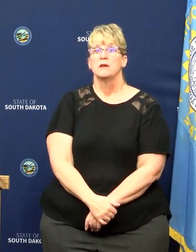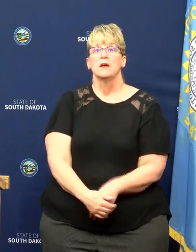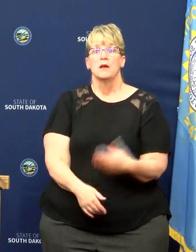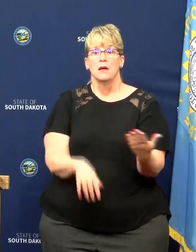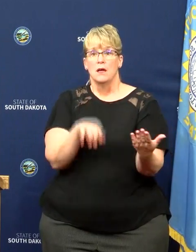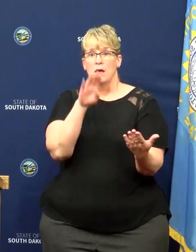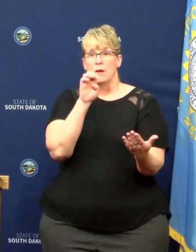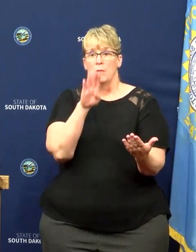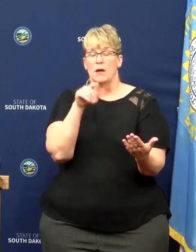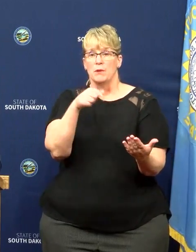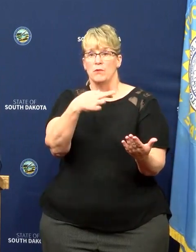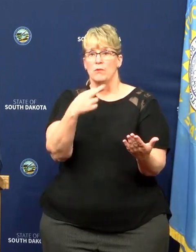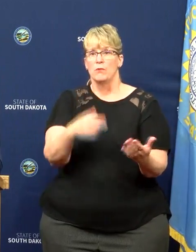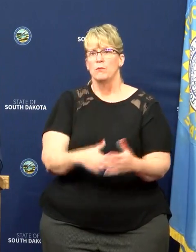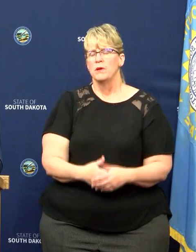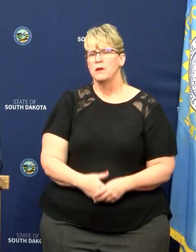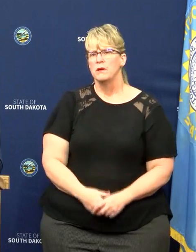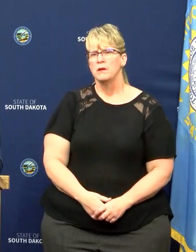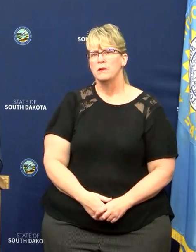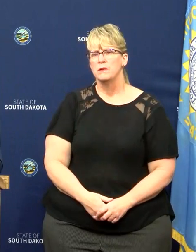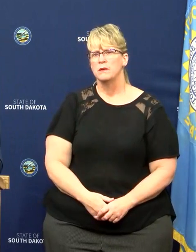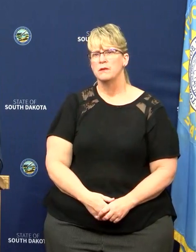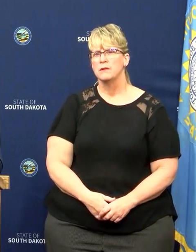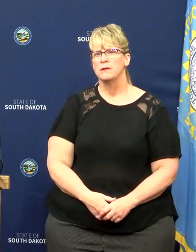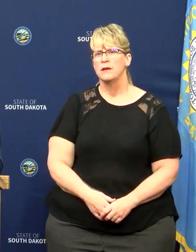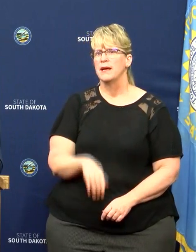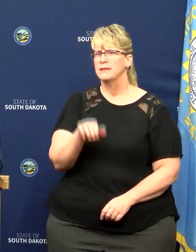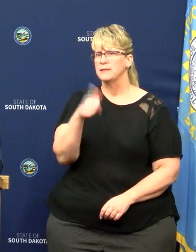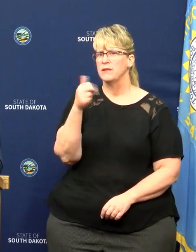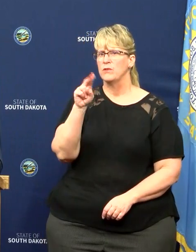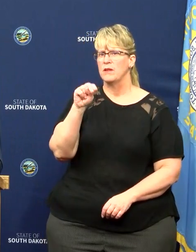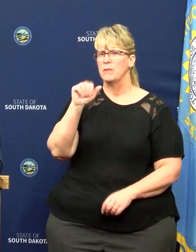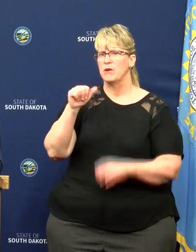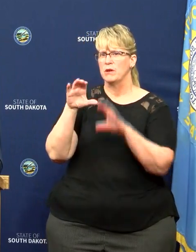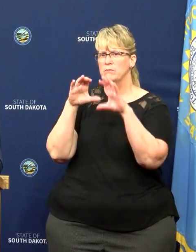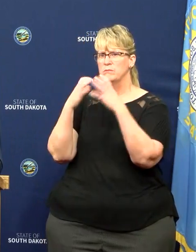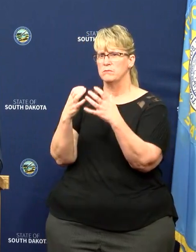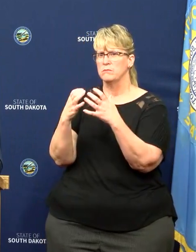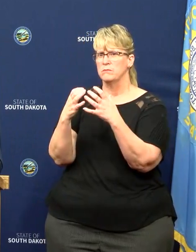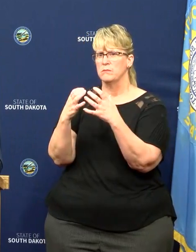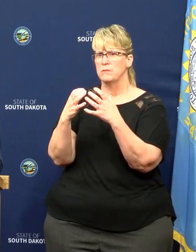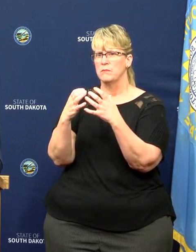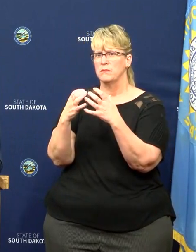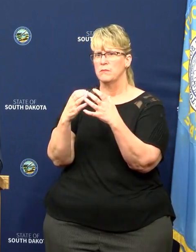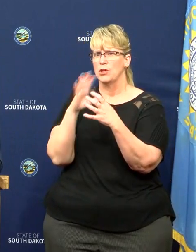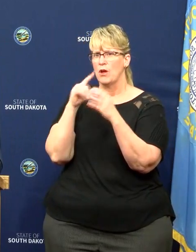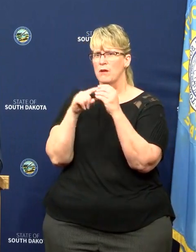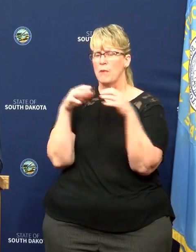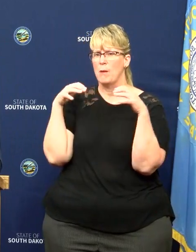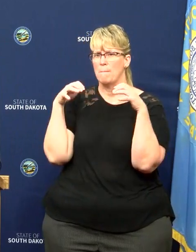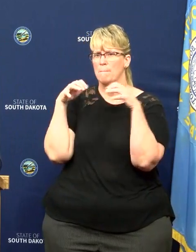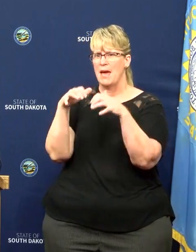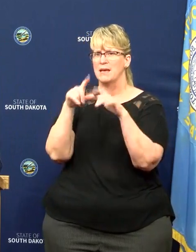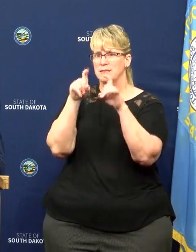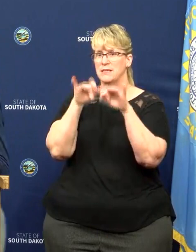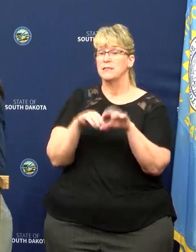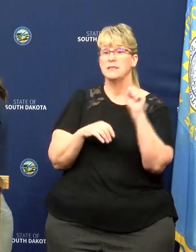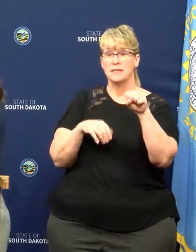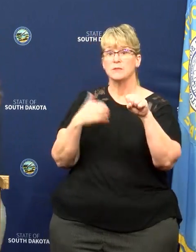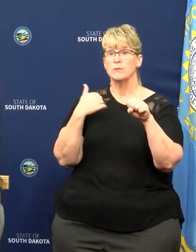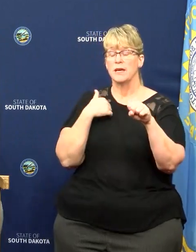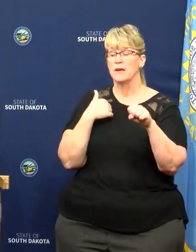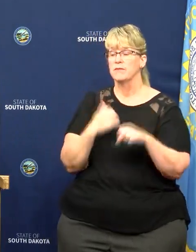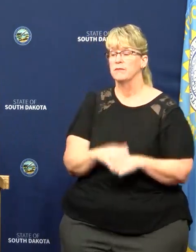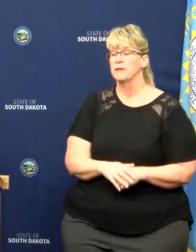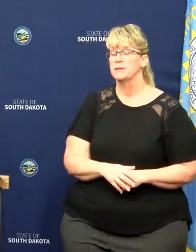Yes, Bob? Has another tribe stepped forward yet to show them interested in mass testing? We do, yes.